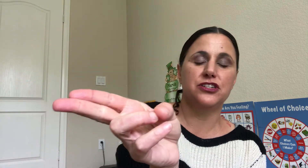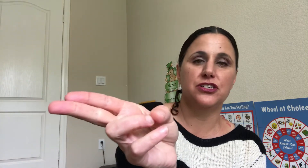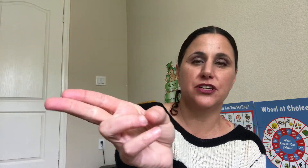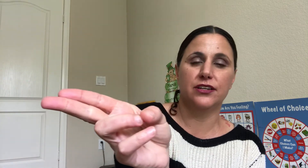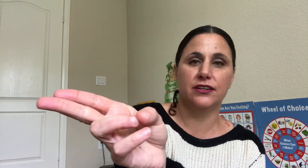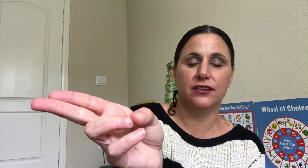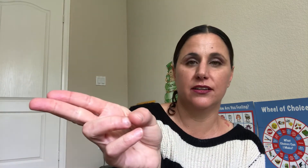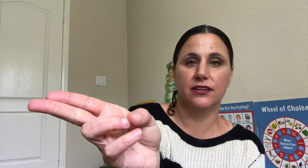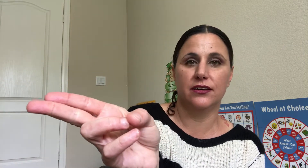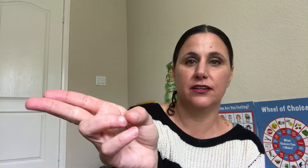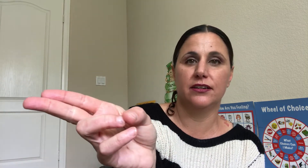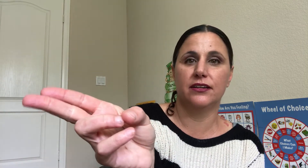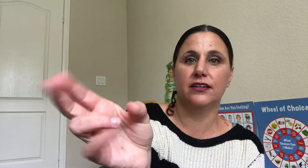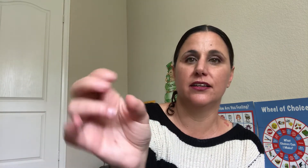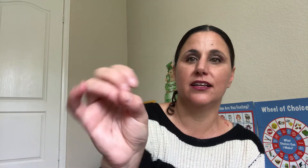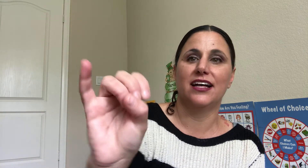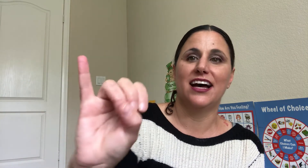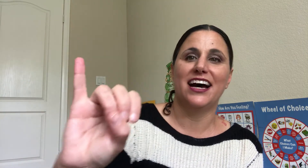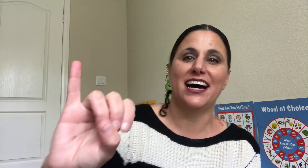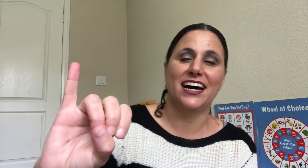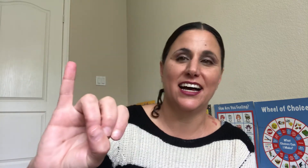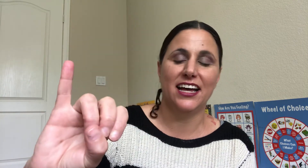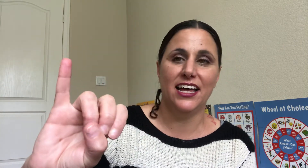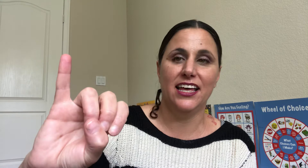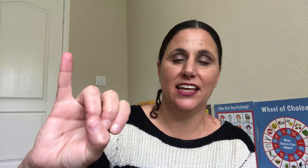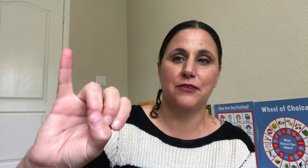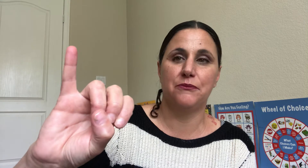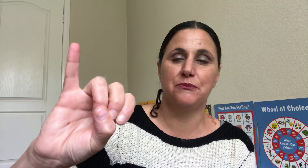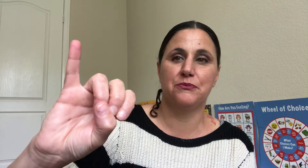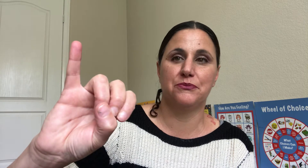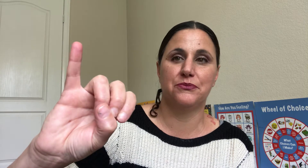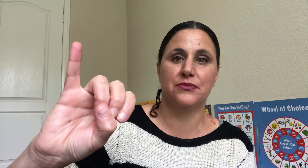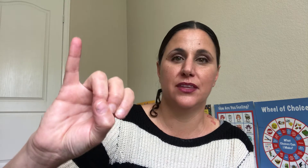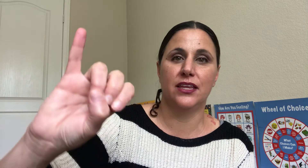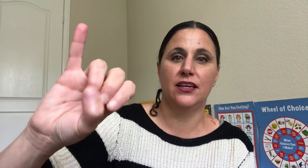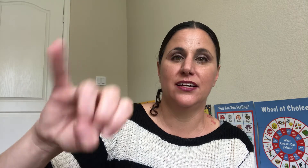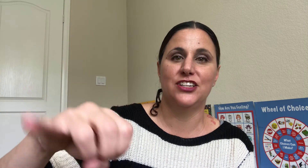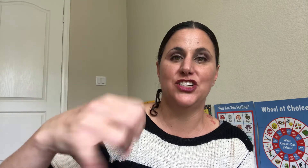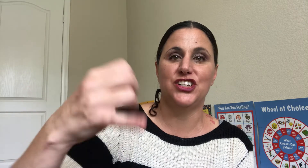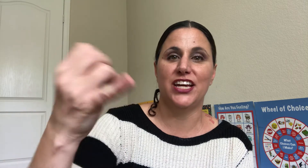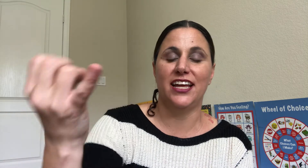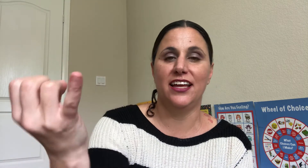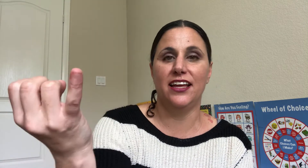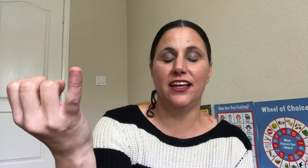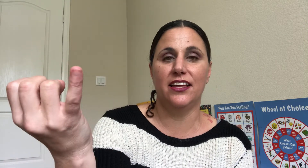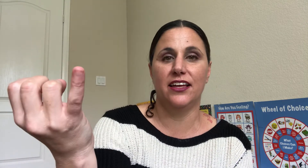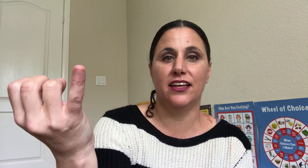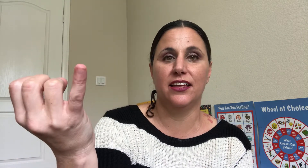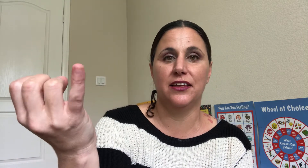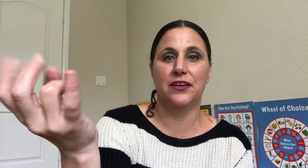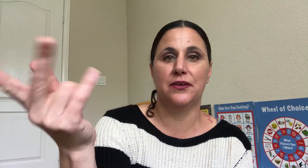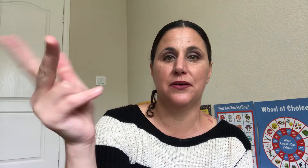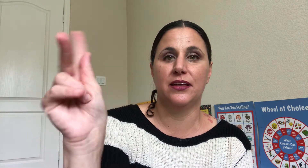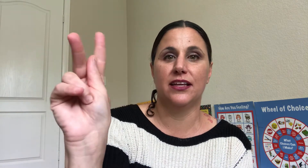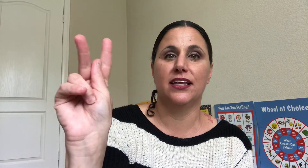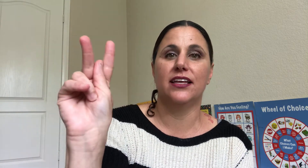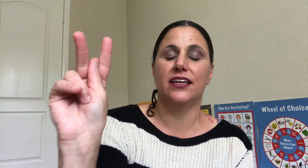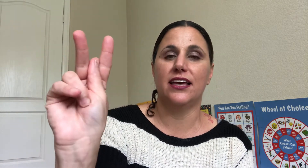I G J K